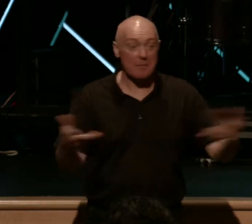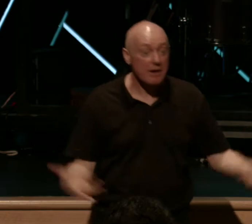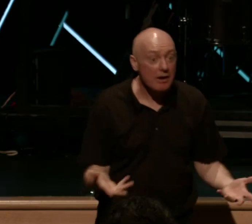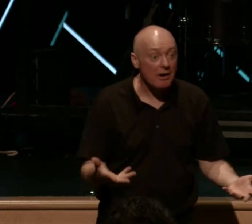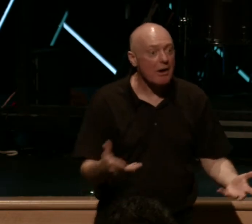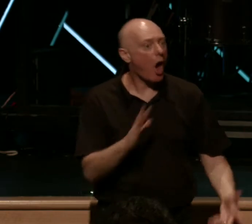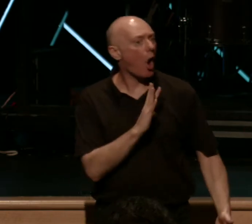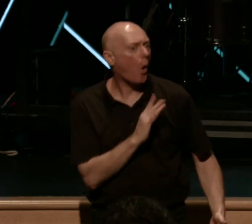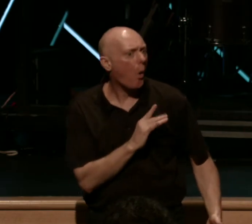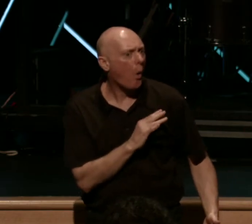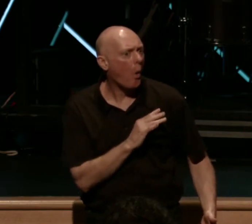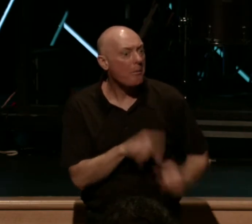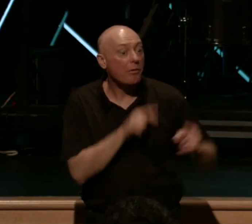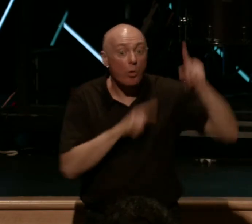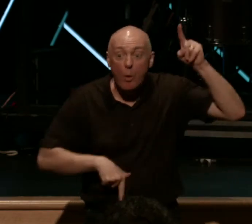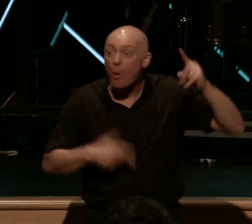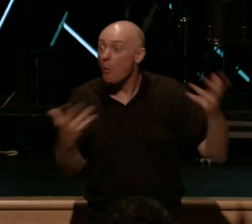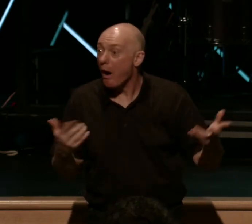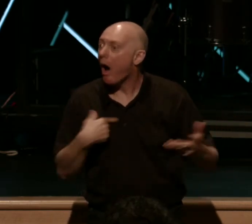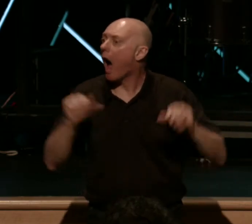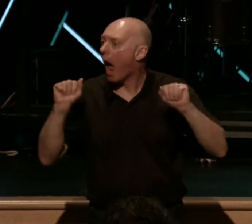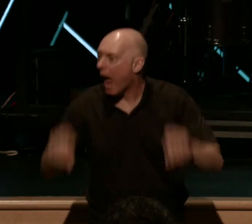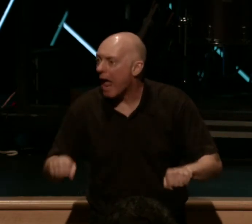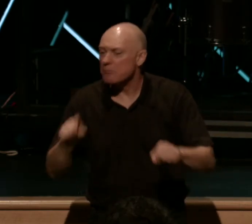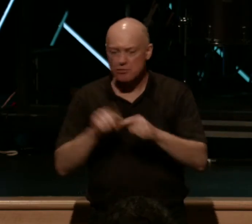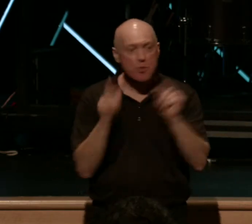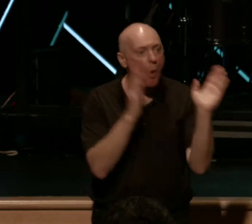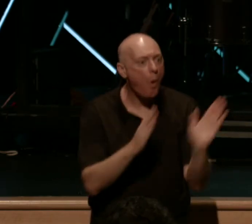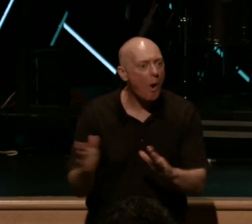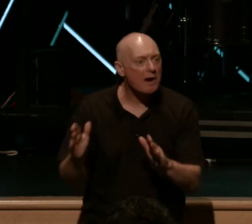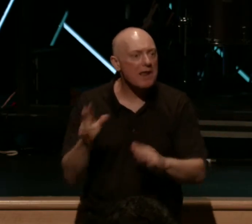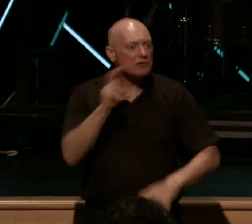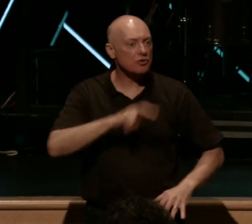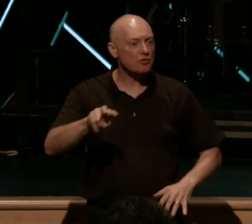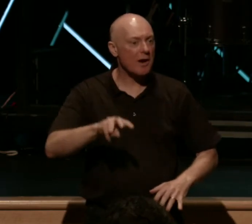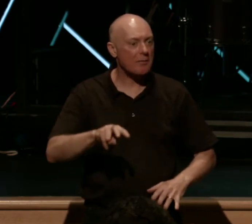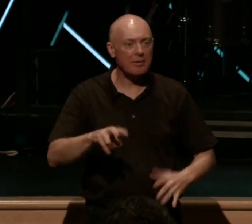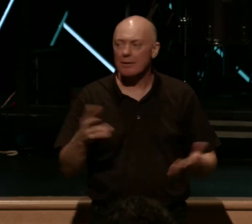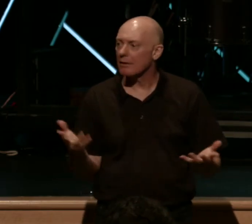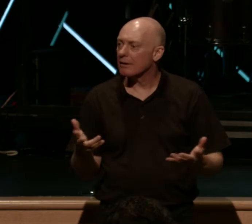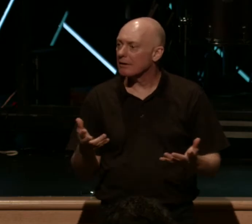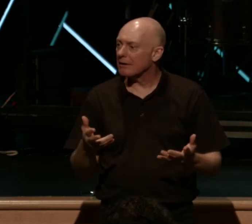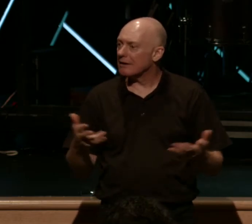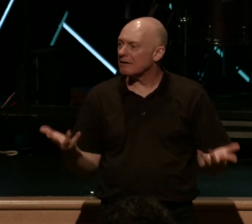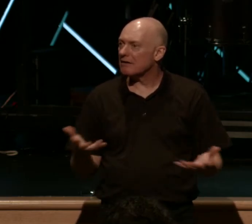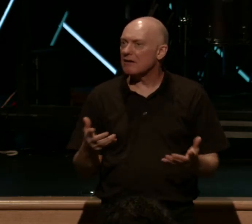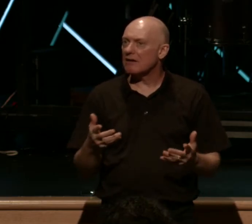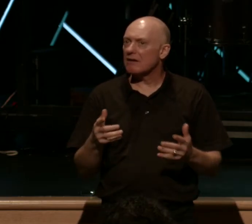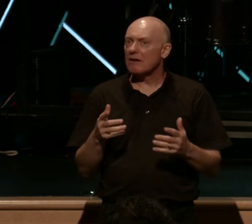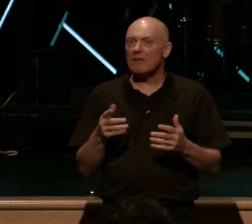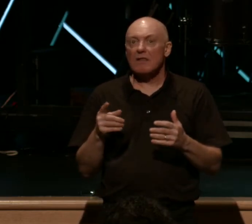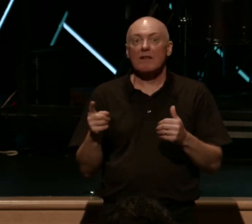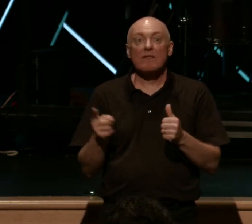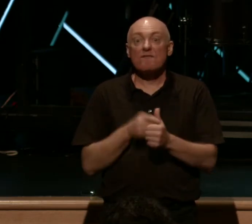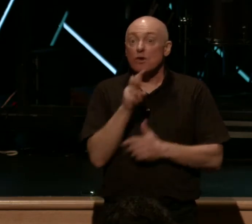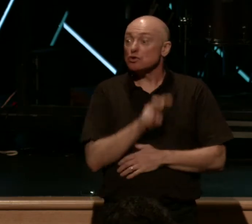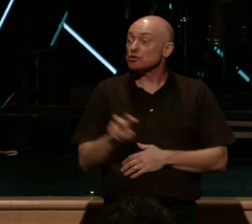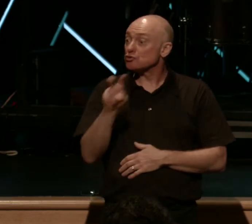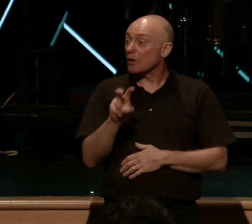cool about the Lord is I was able to organize the trip here around the first trip ever in the history of the church I'm